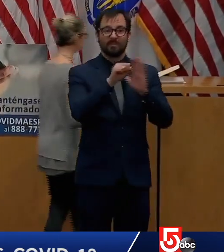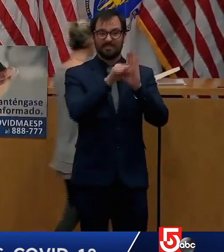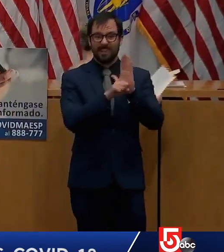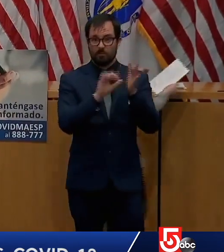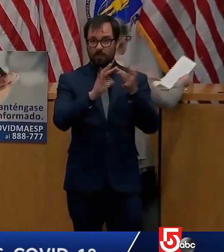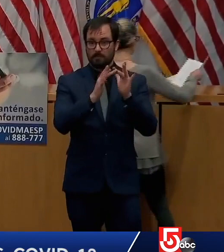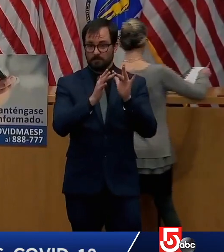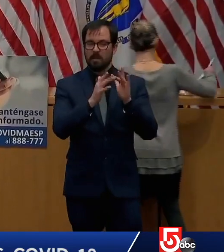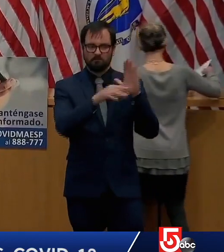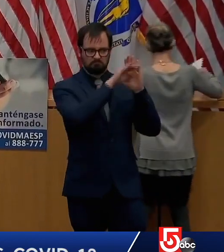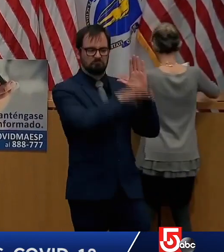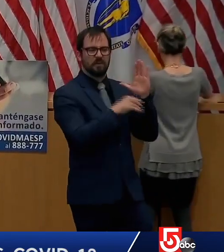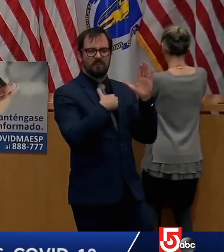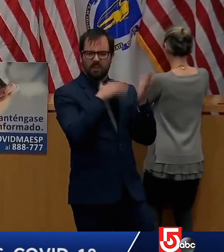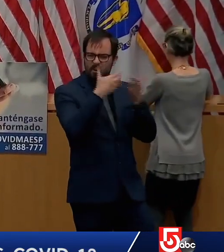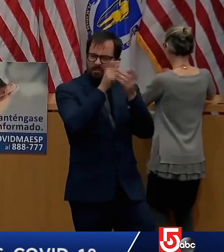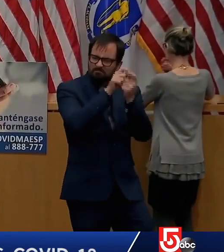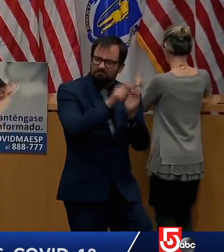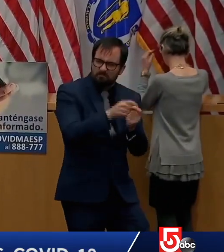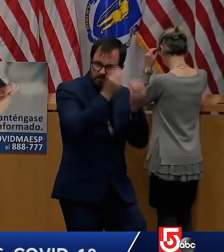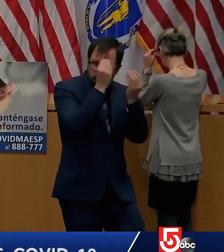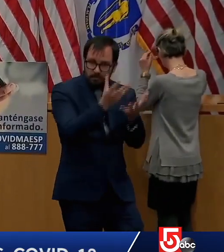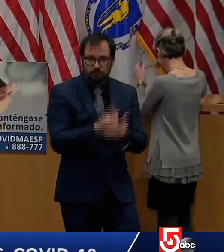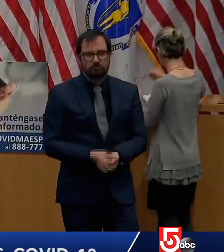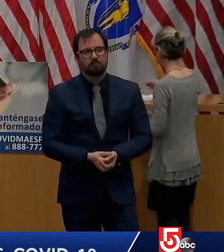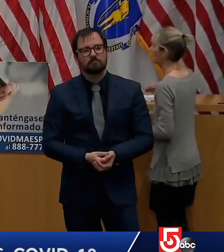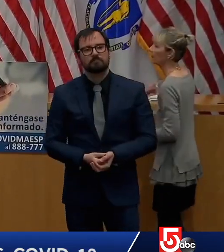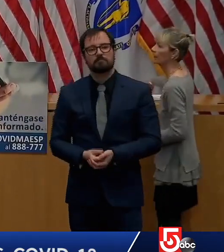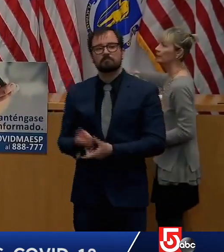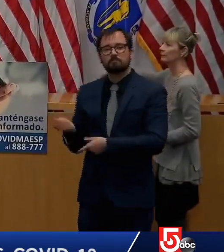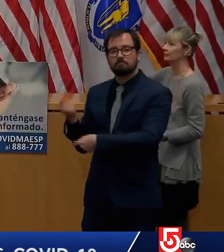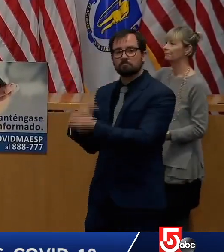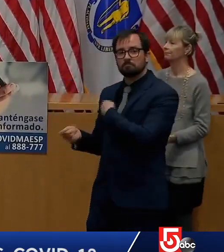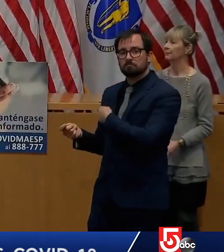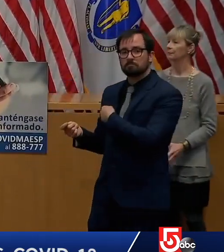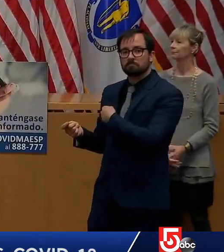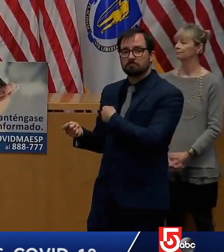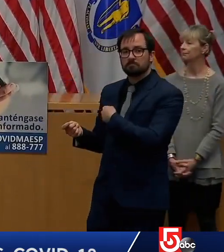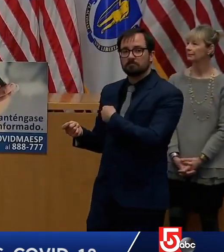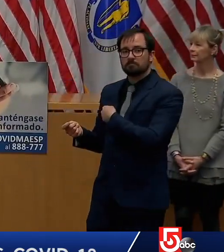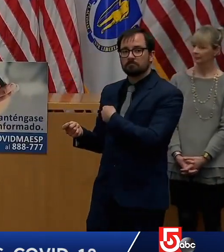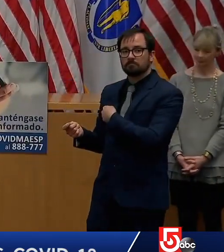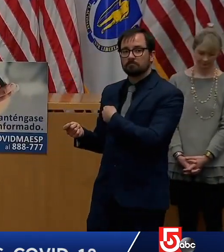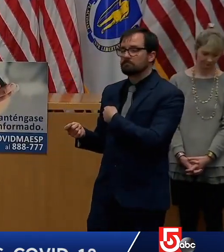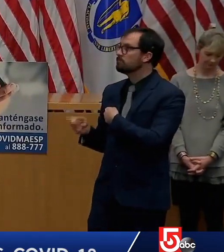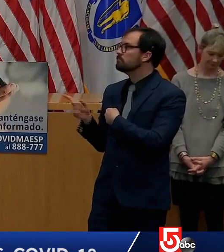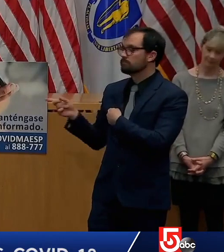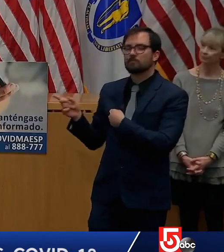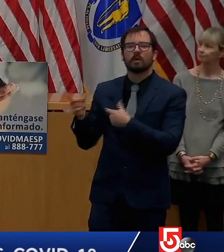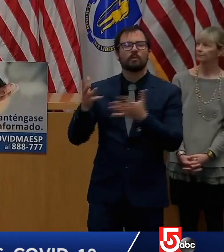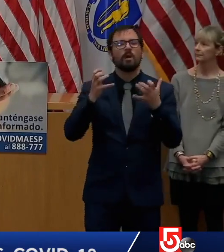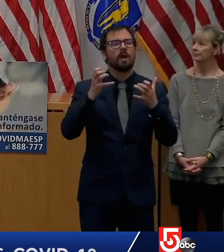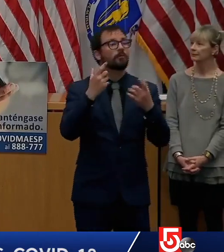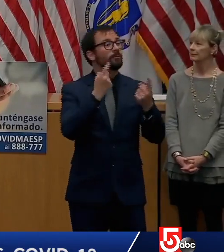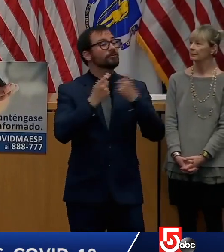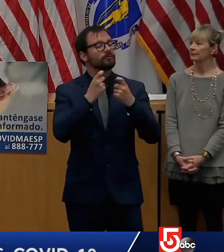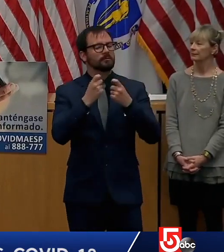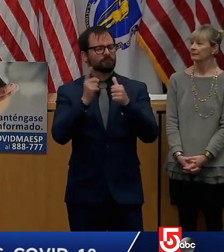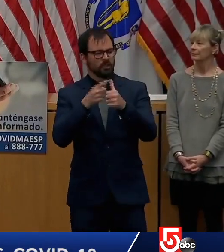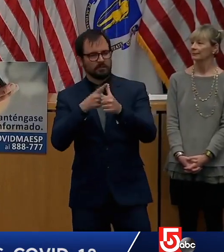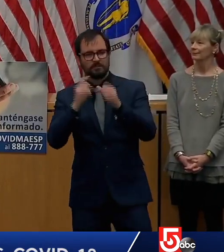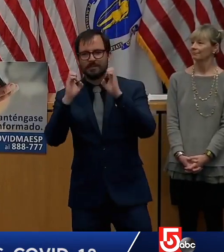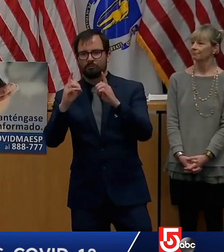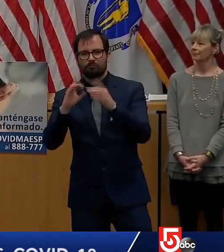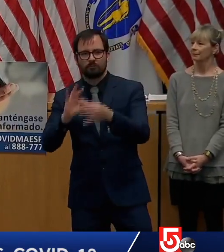We start on the education stuff so that if you have questions for either of the commissioners or the secretary or the lieutenant governor, we can go there